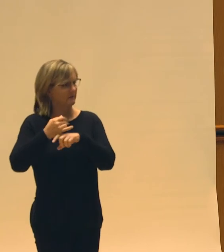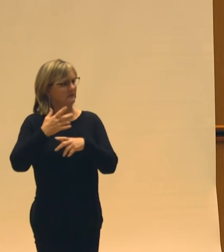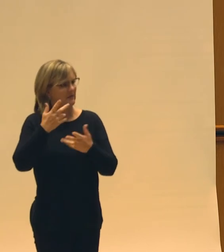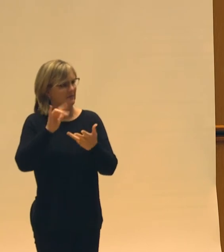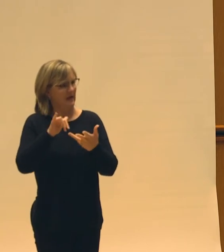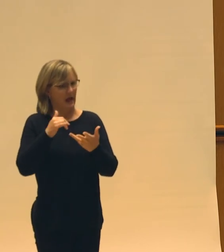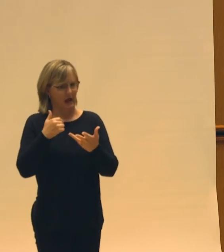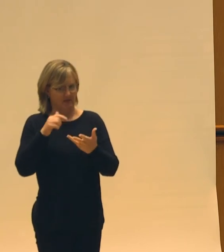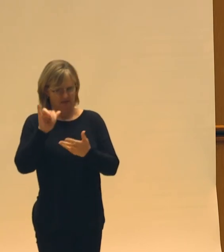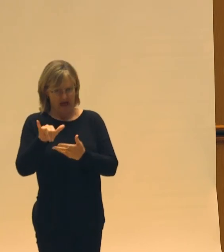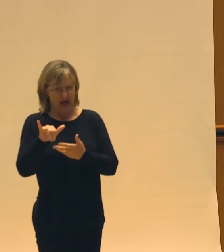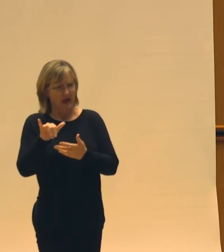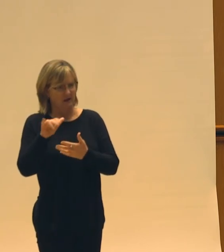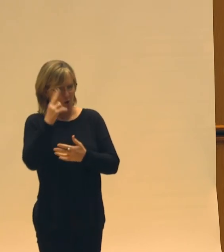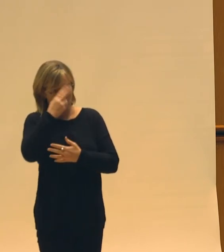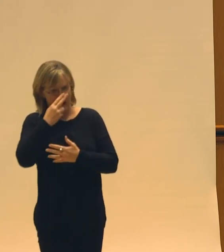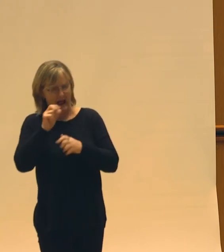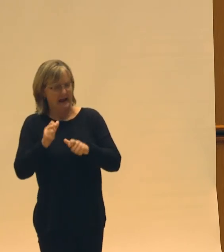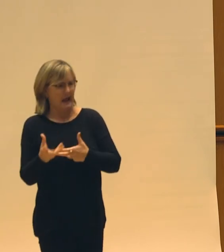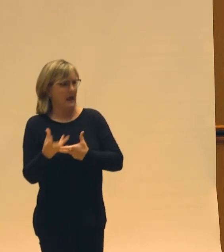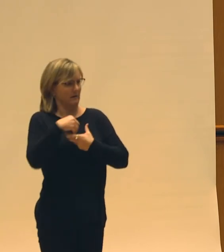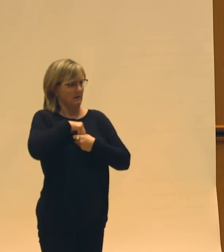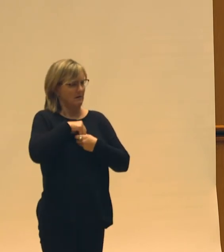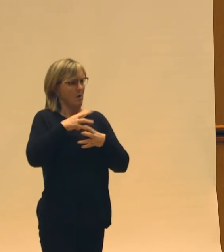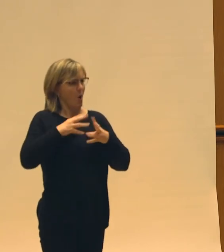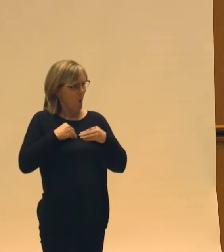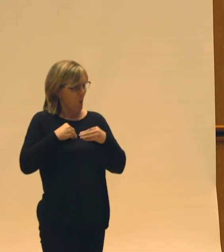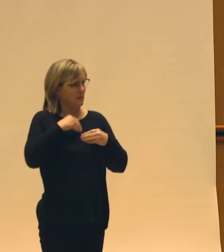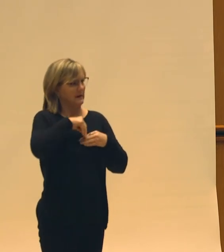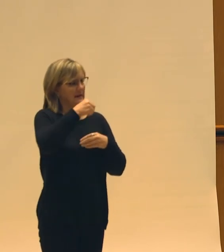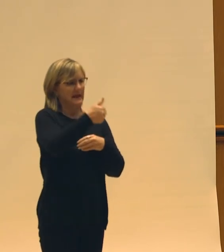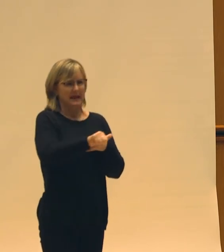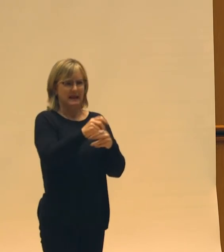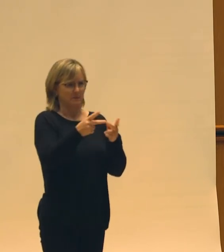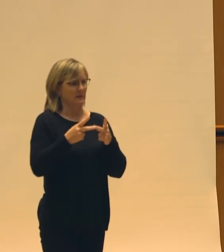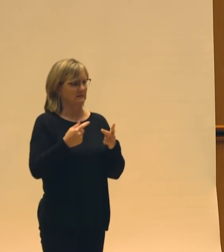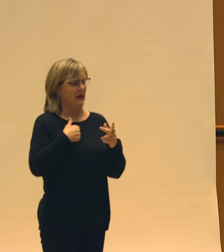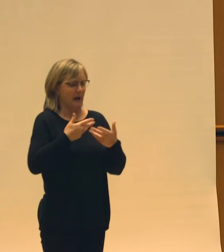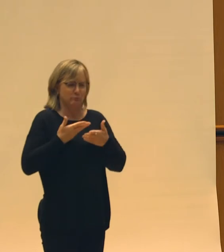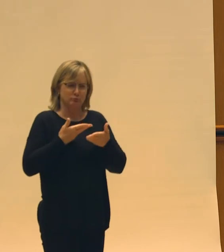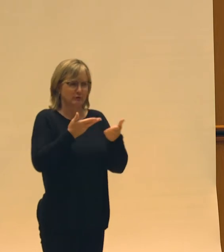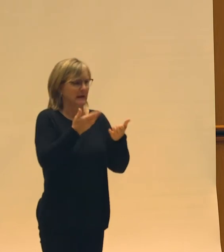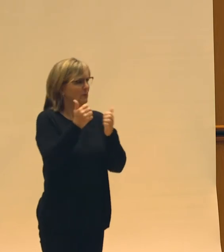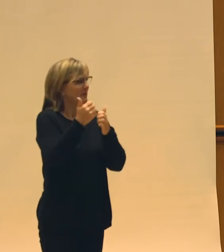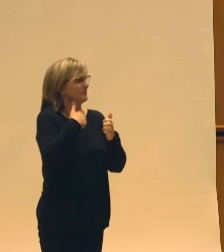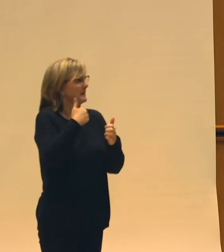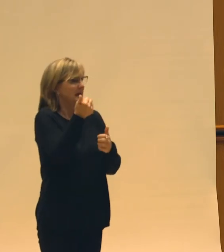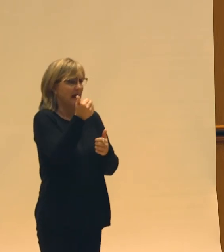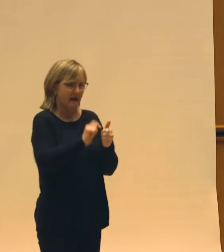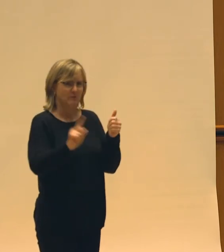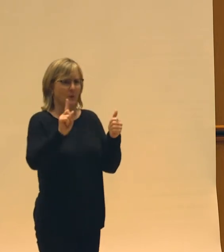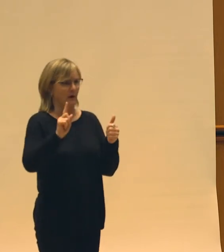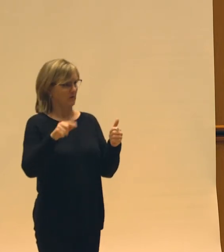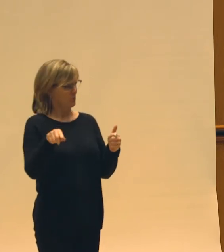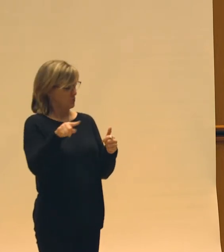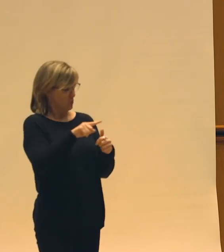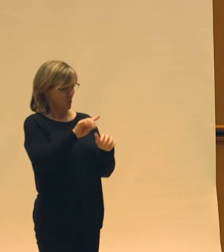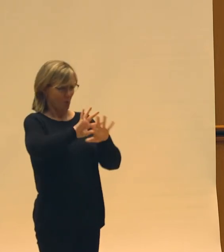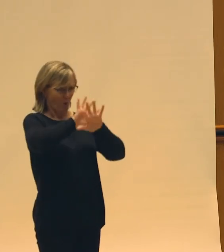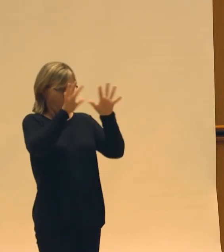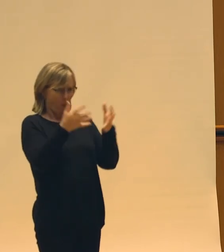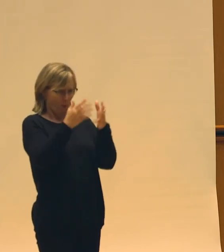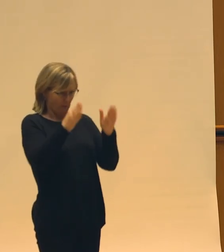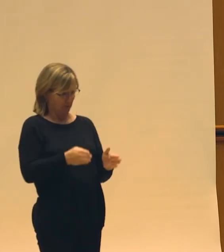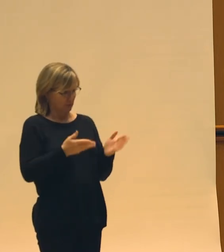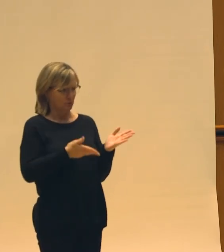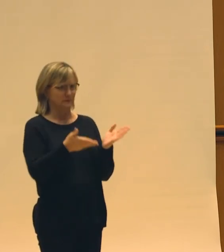that in any space. And that's been a very difficult journey. I bring it with me everywhere I am, just like we all do. We all bring our full selves to each space.